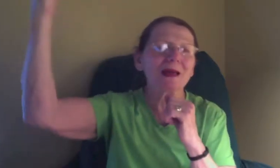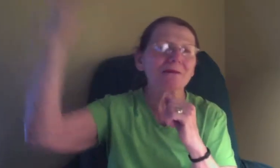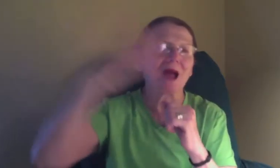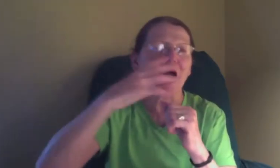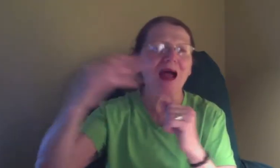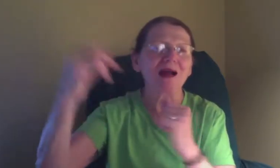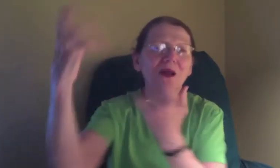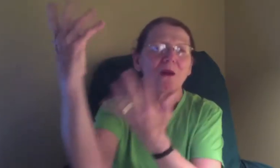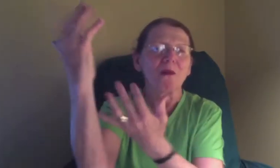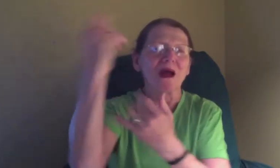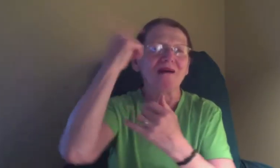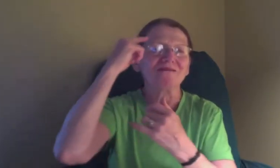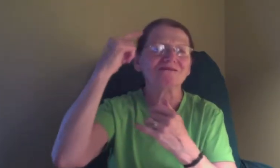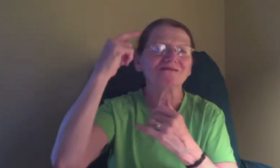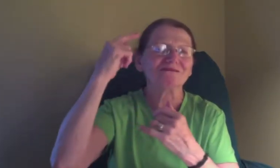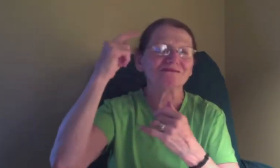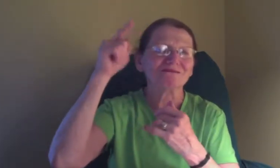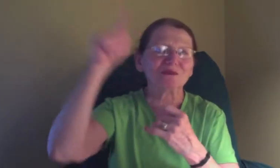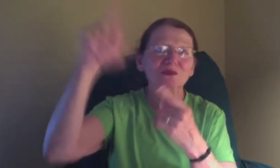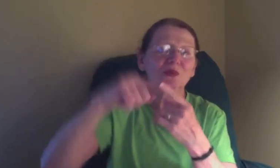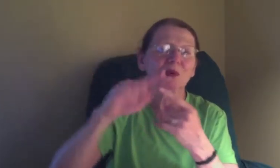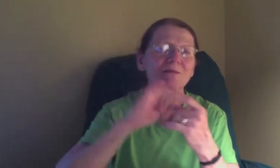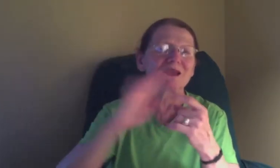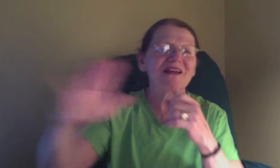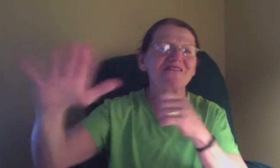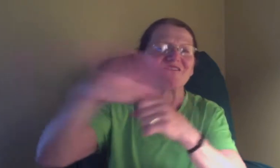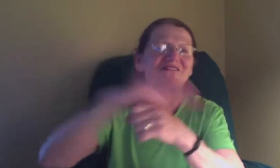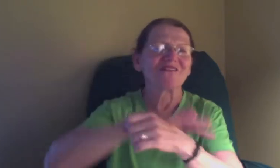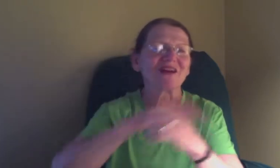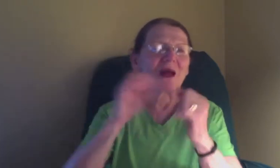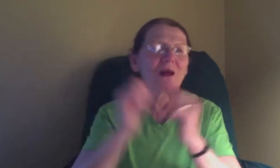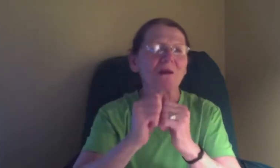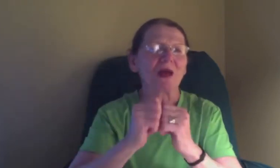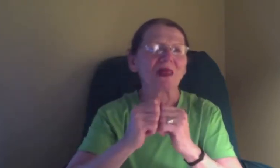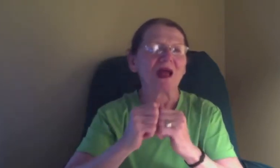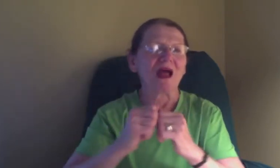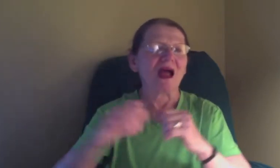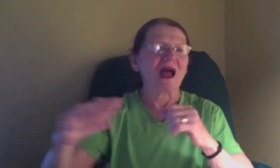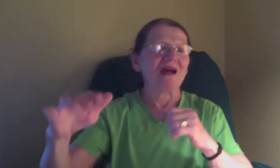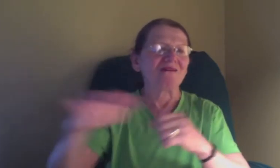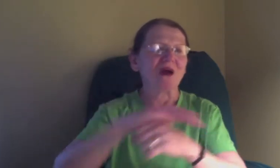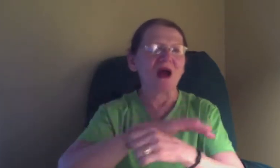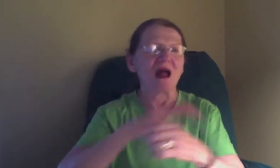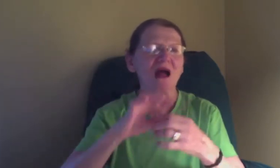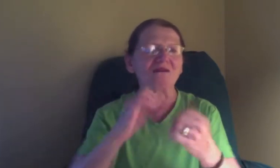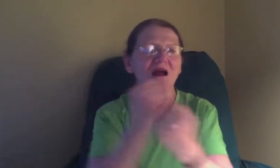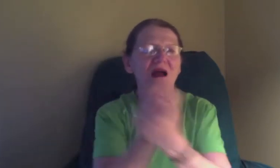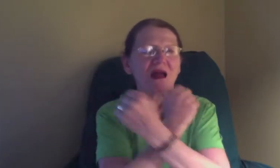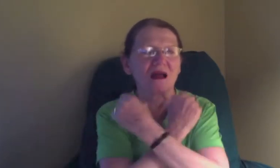don't know if it was bad. I don't know